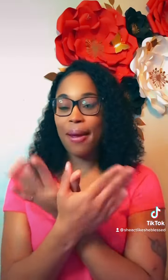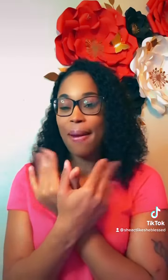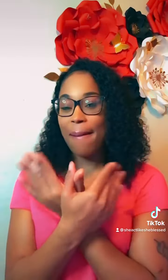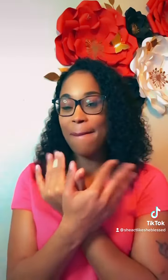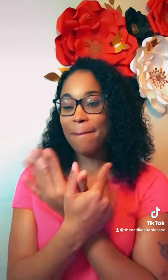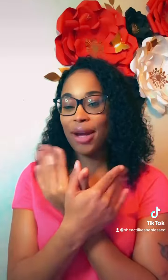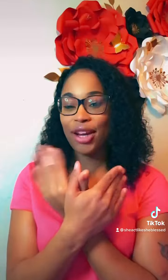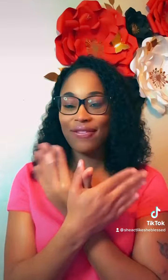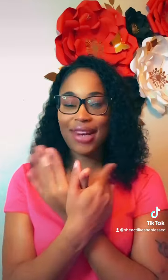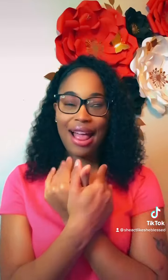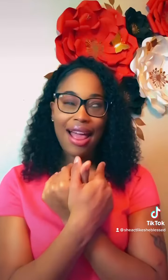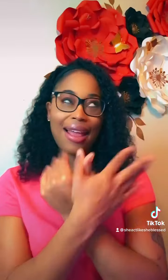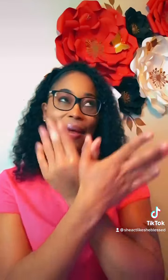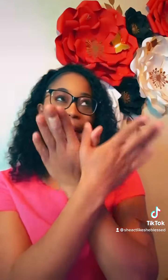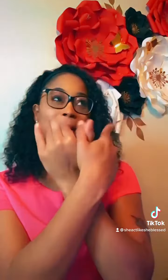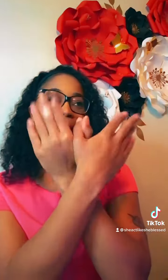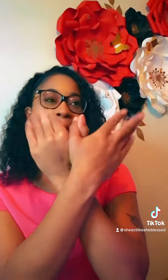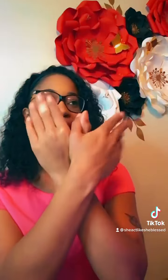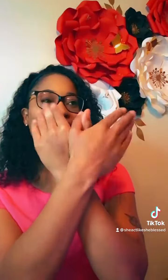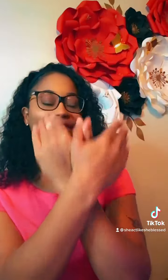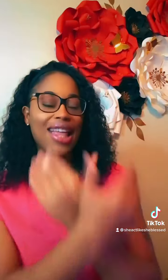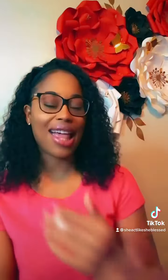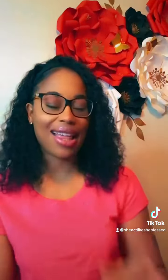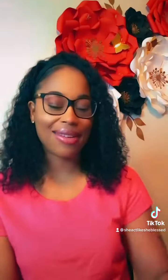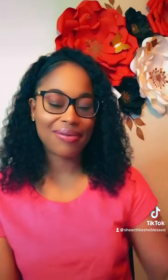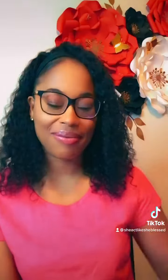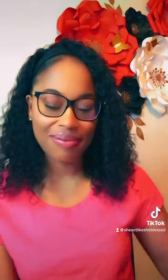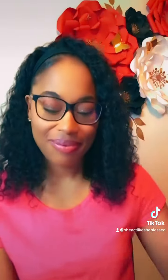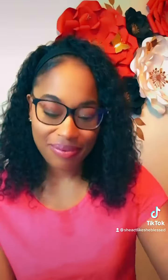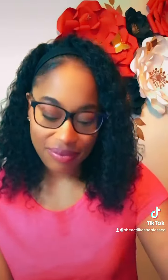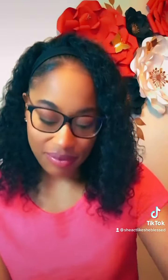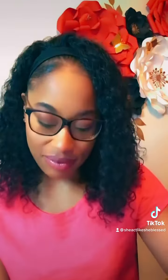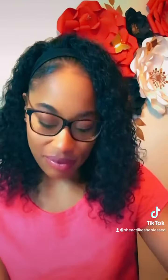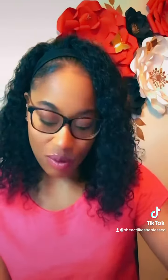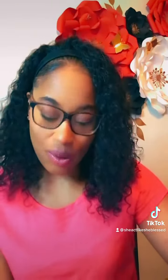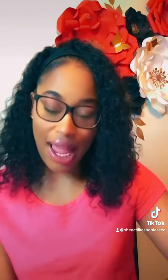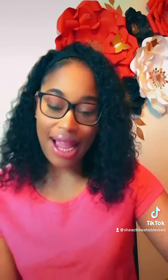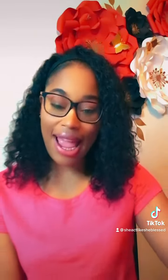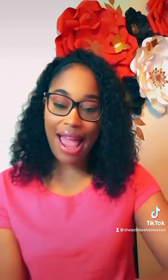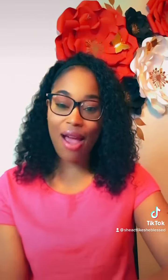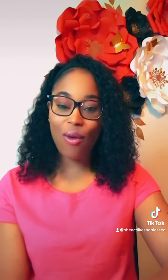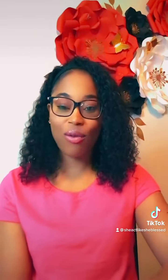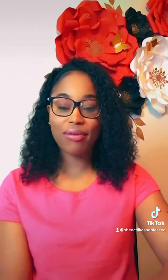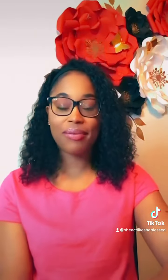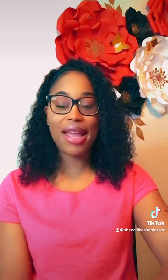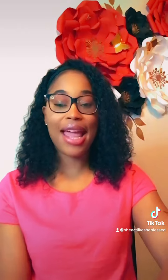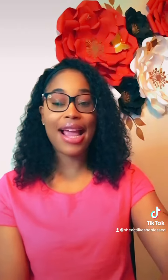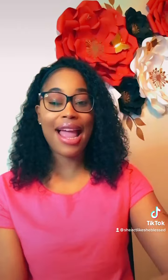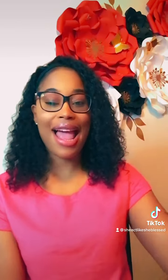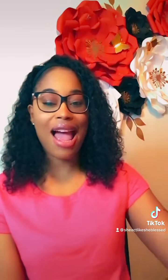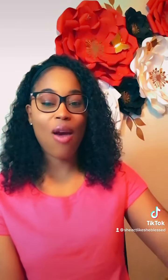butterfly, butterfly. We got cow, cow,